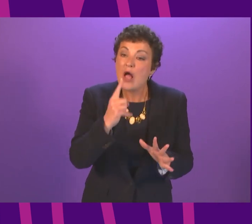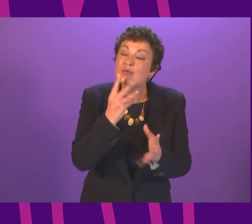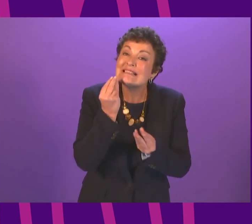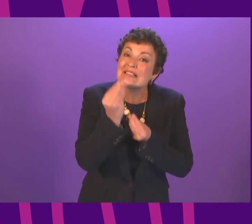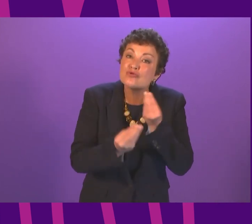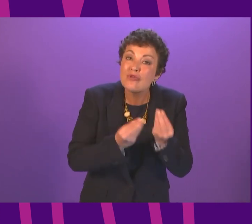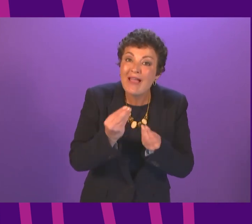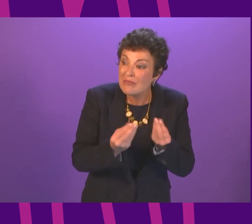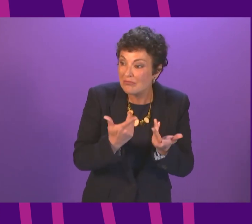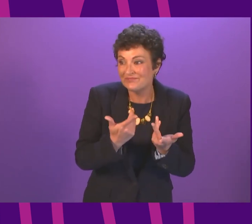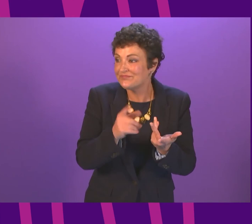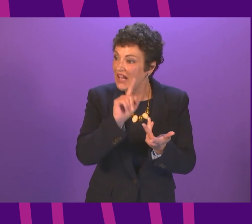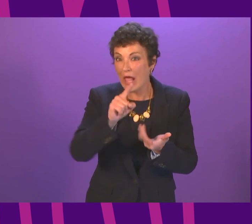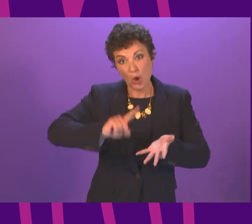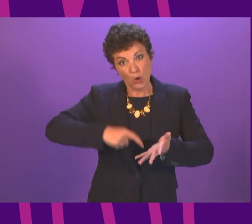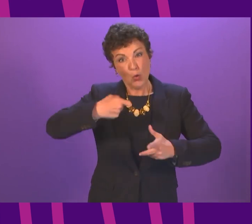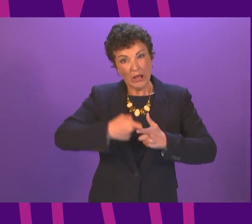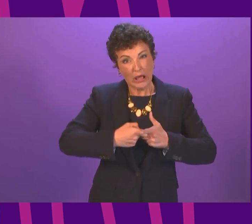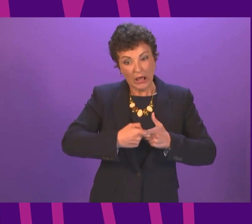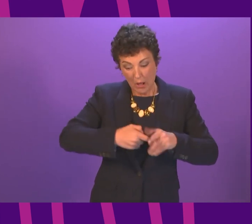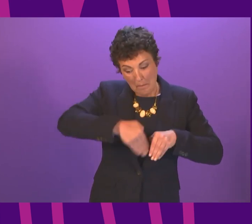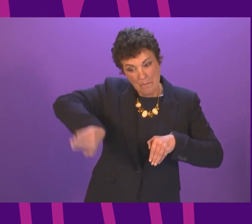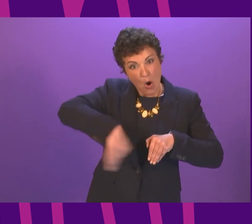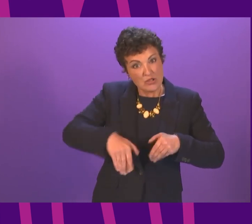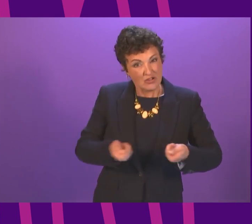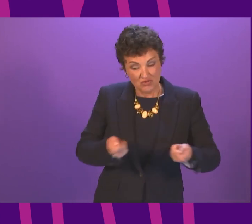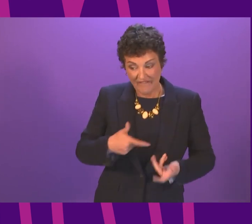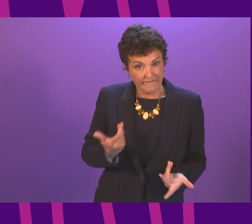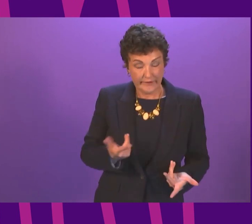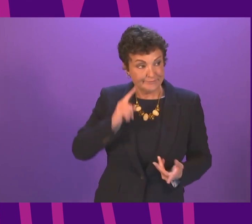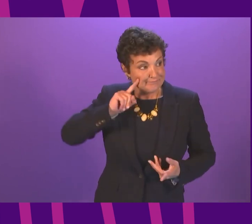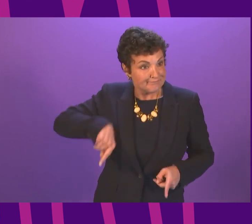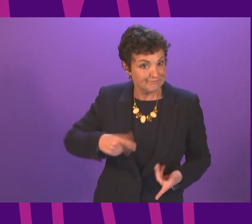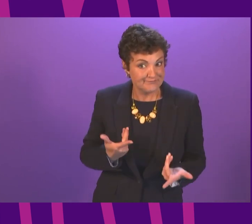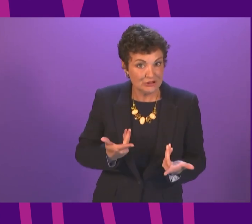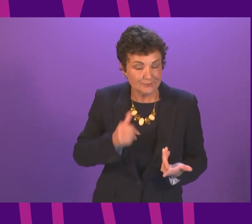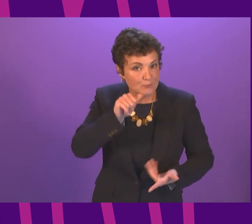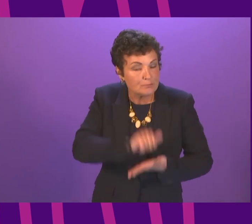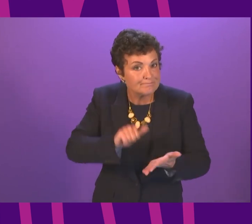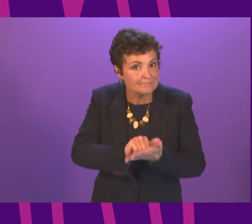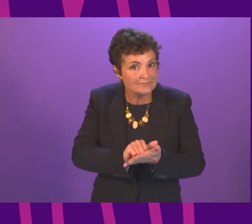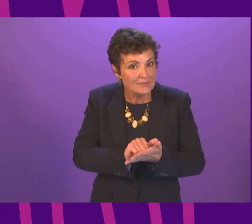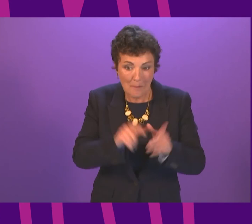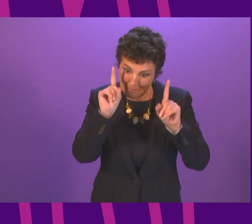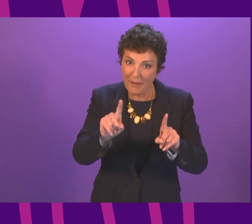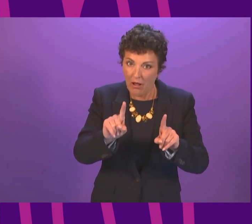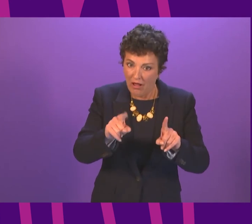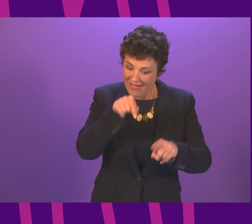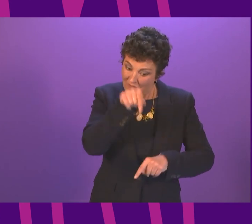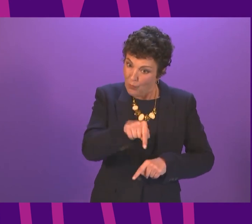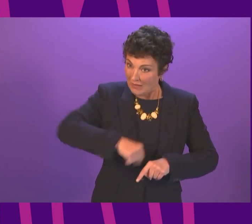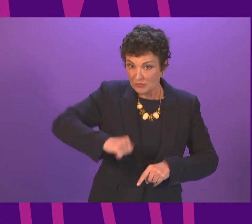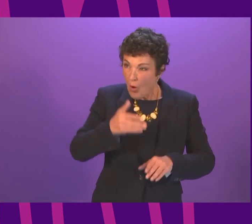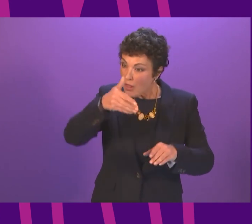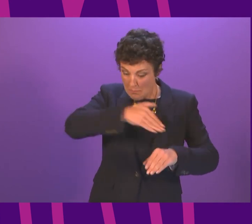lack of robustness in terms of UK border control in the past. But these are important protections to try to do